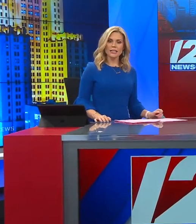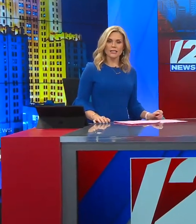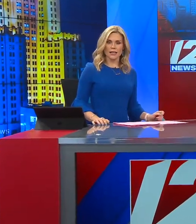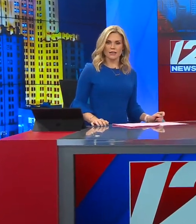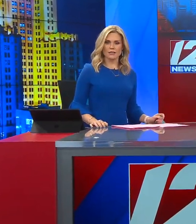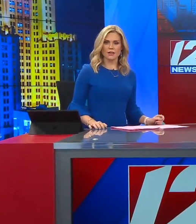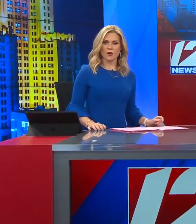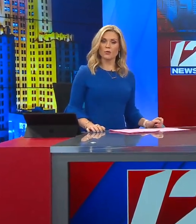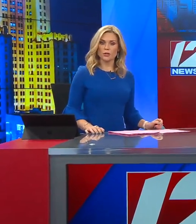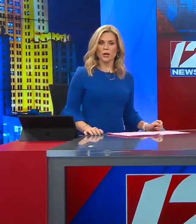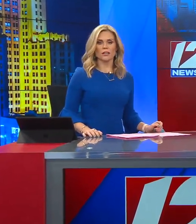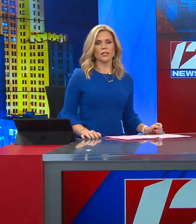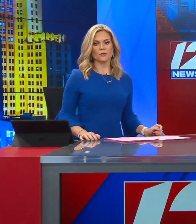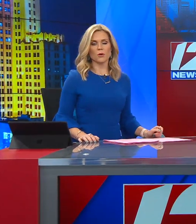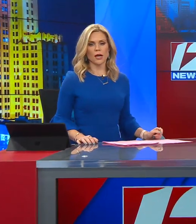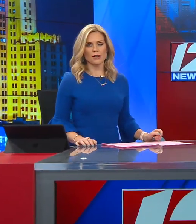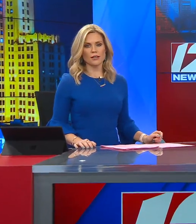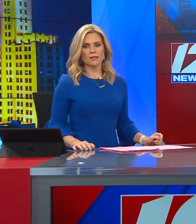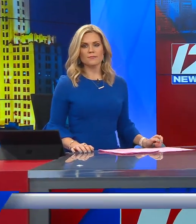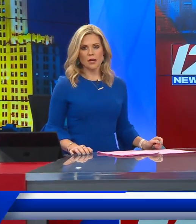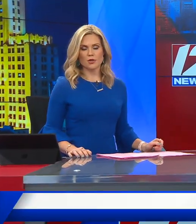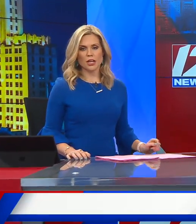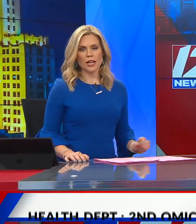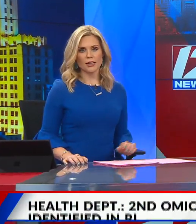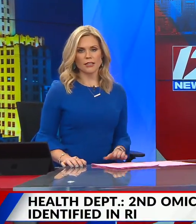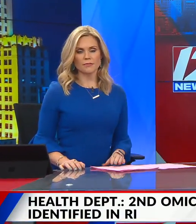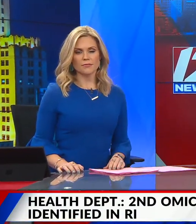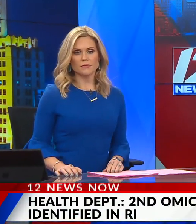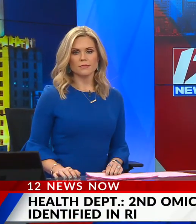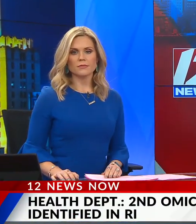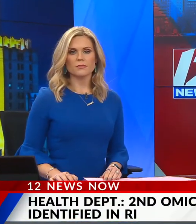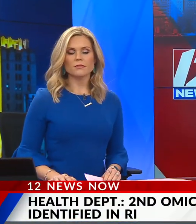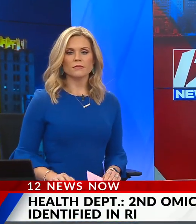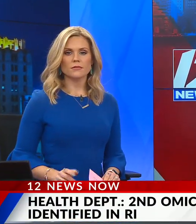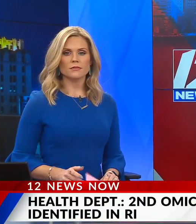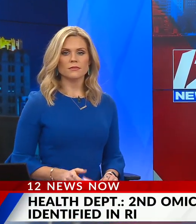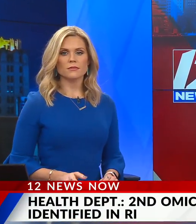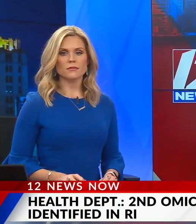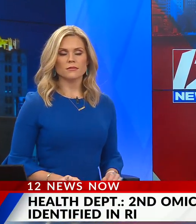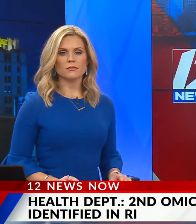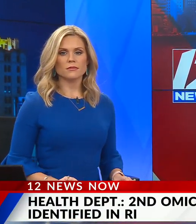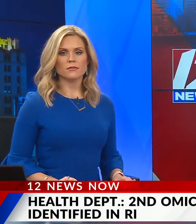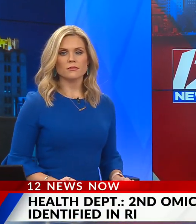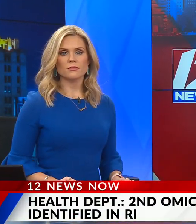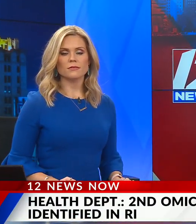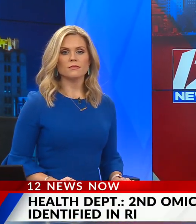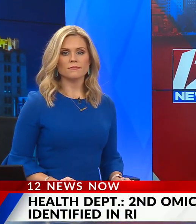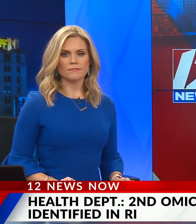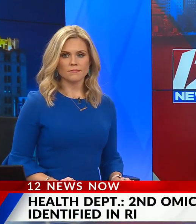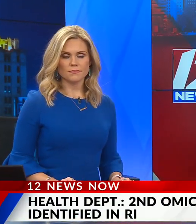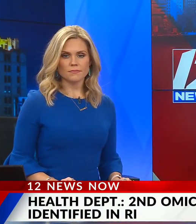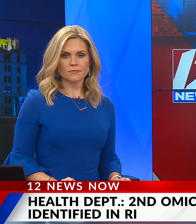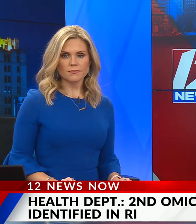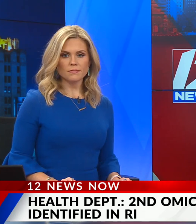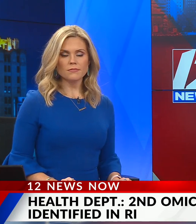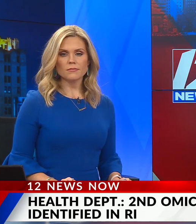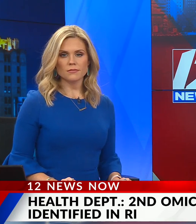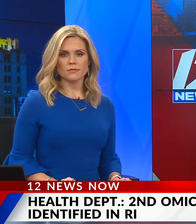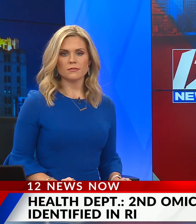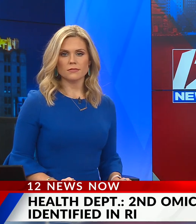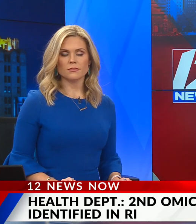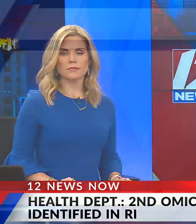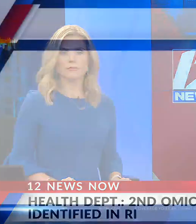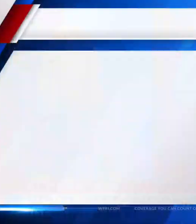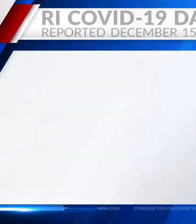a second case of Omicron in Rhode Island. I'm Shannon Heggie. And I'm Kim Kalunian. The health department says they expected this, and there will likely